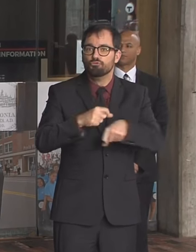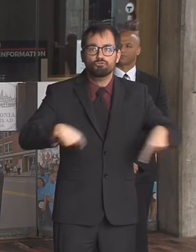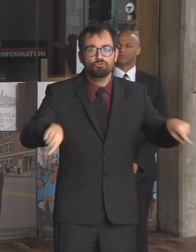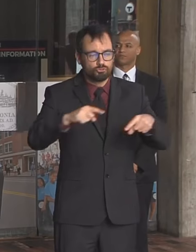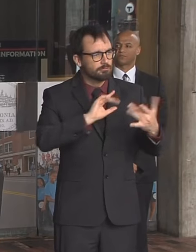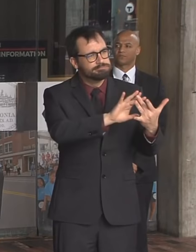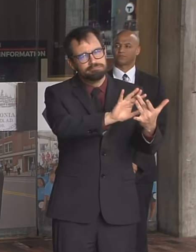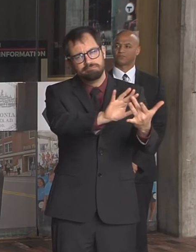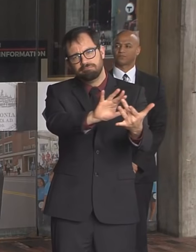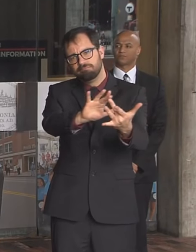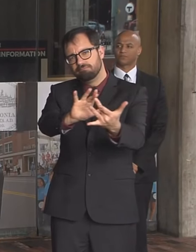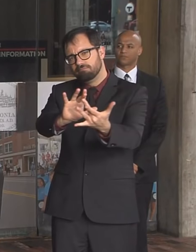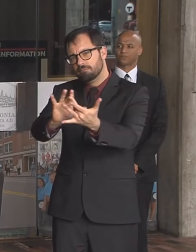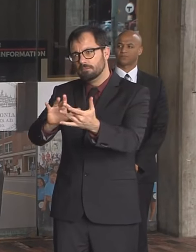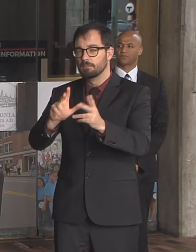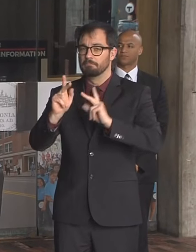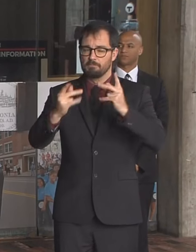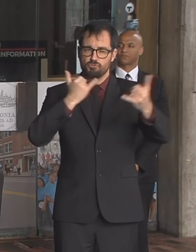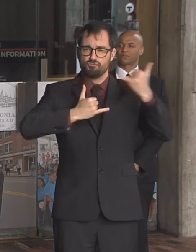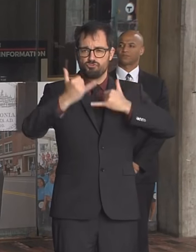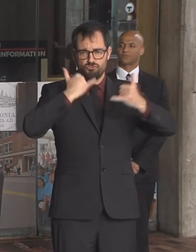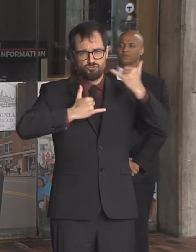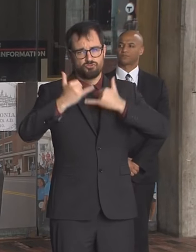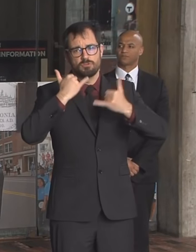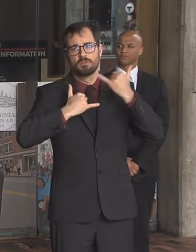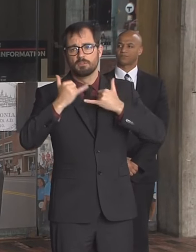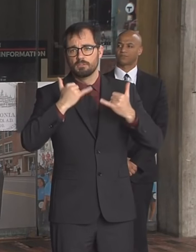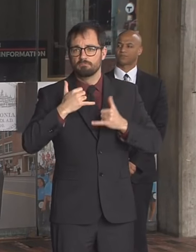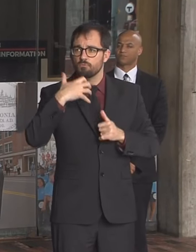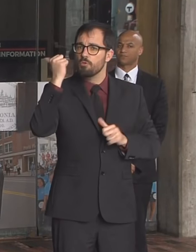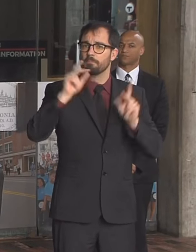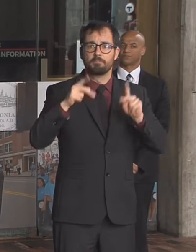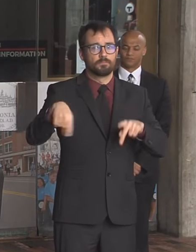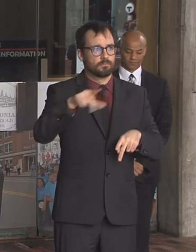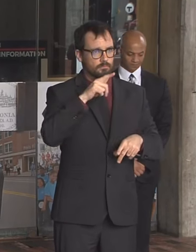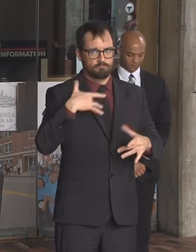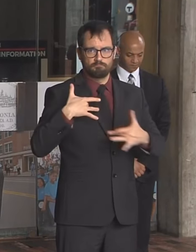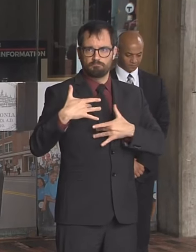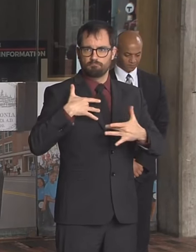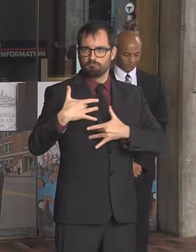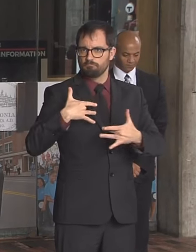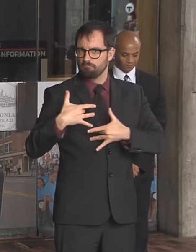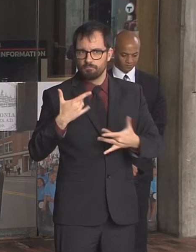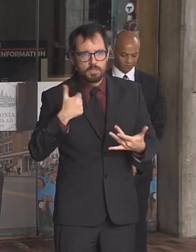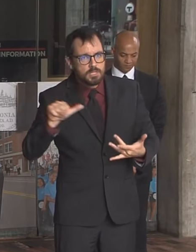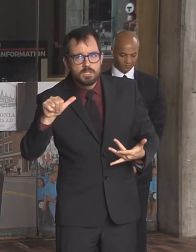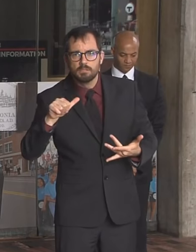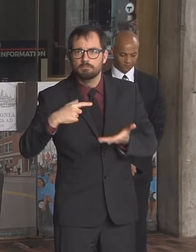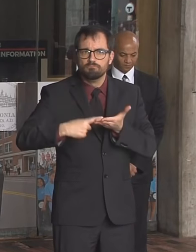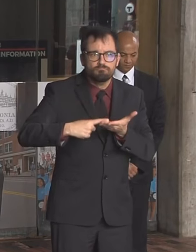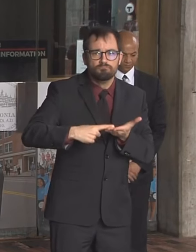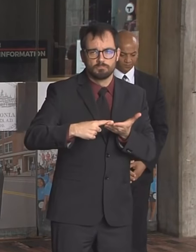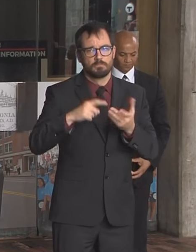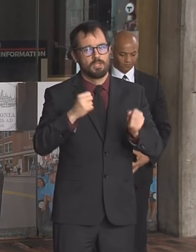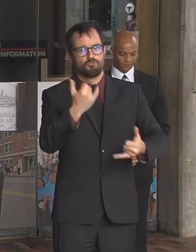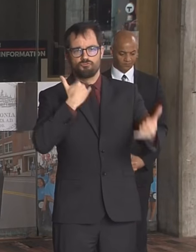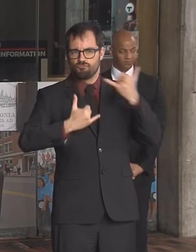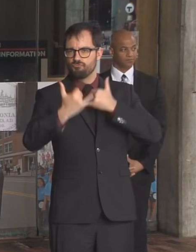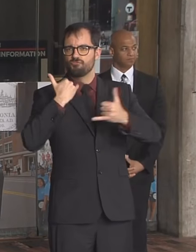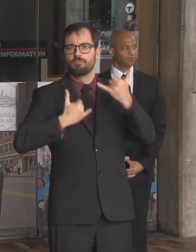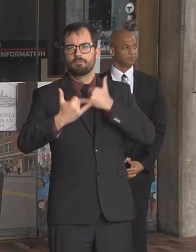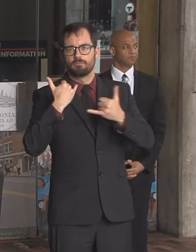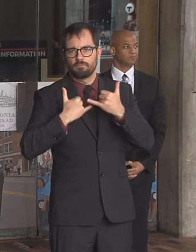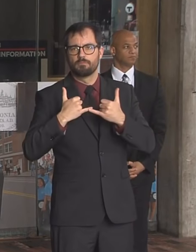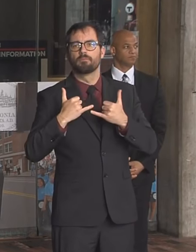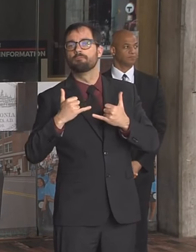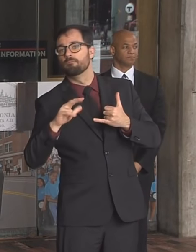Commission is for all of our older residents in Boston. If you have any concerns or questions, just call 311 from your phone and we will connect you